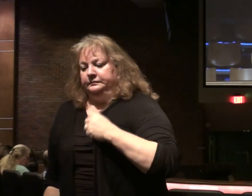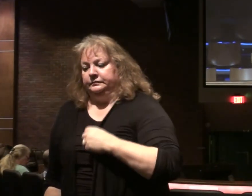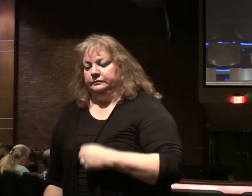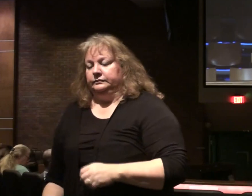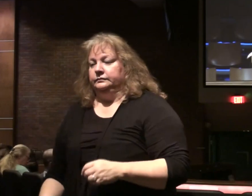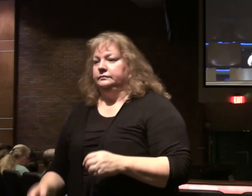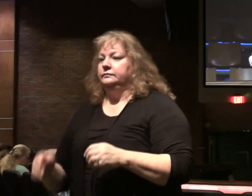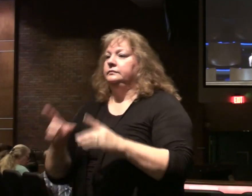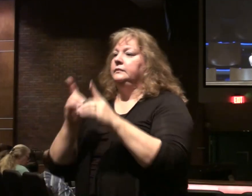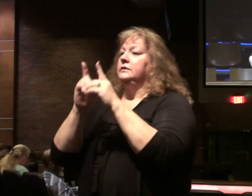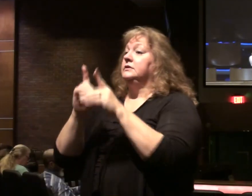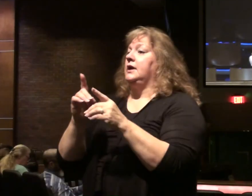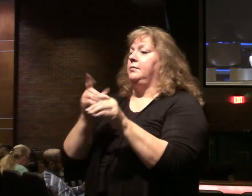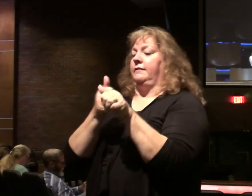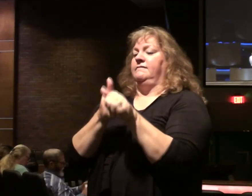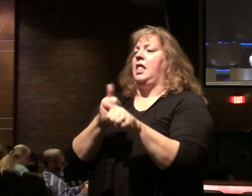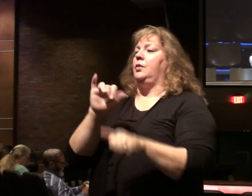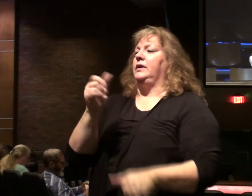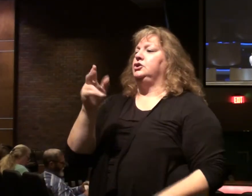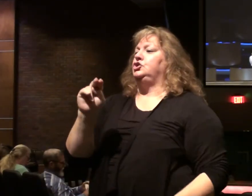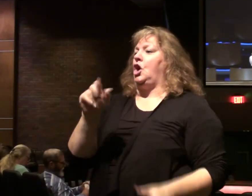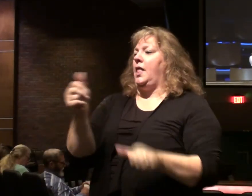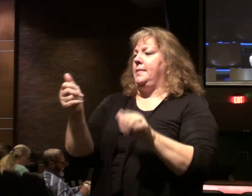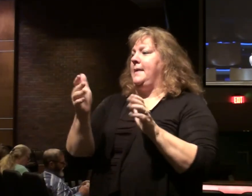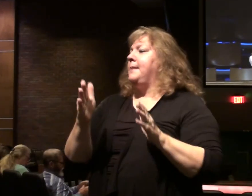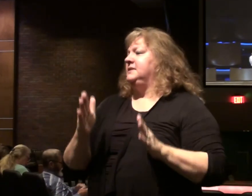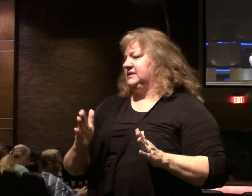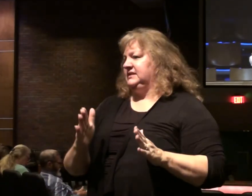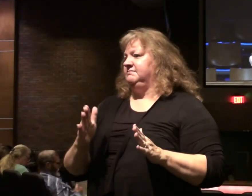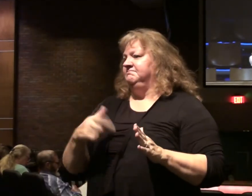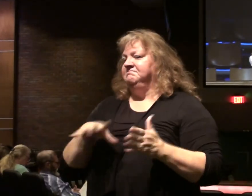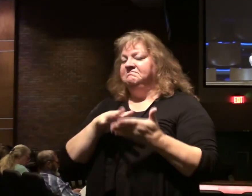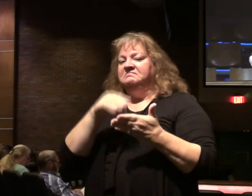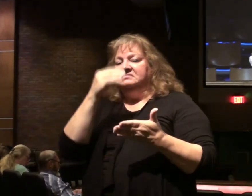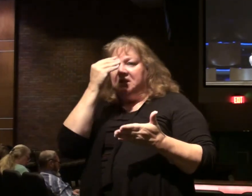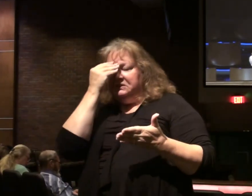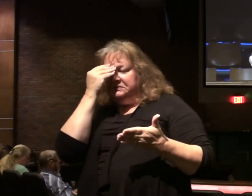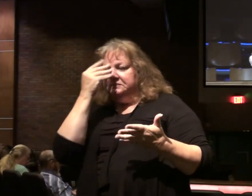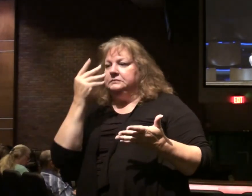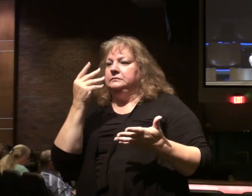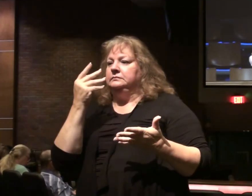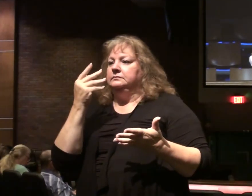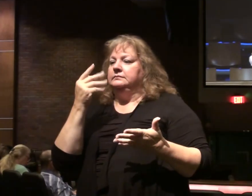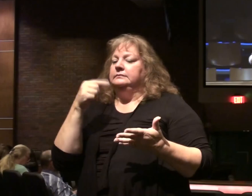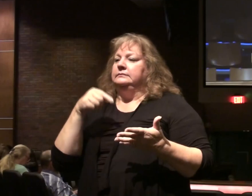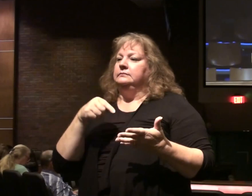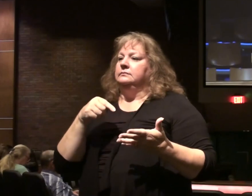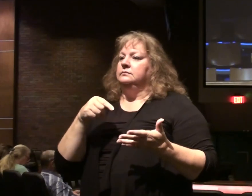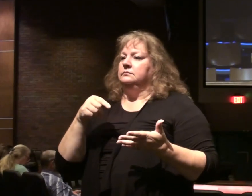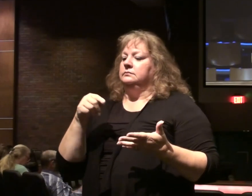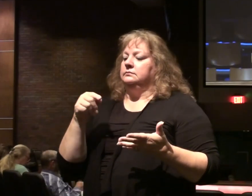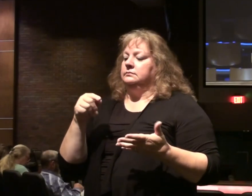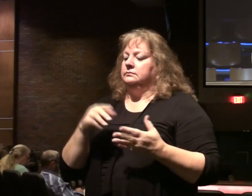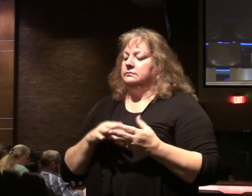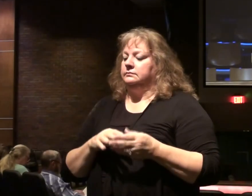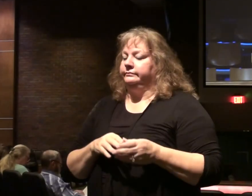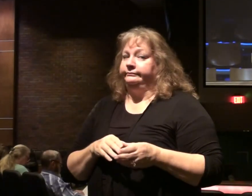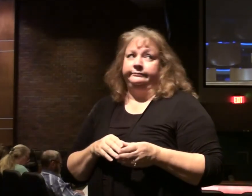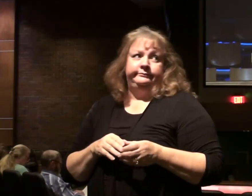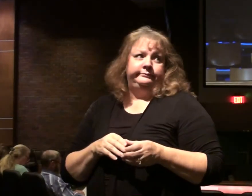There are disciples of John the Baptist in the scripture. Disciples, learners of the Pharisees. Here we're talking about disciples of Christ.